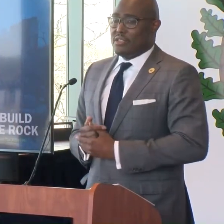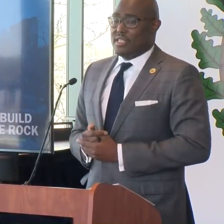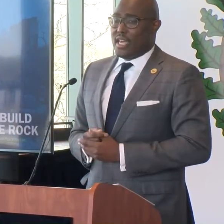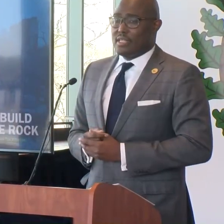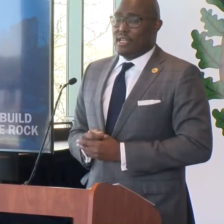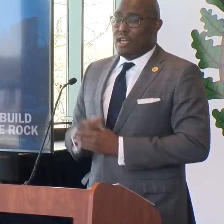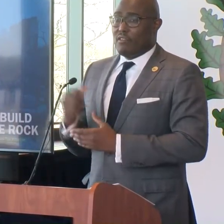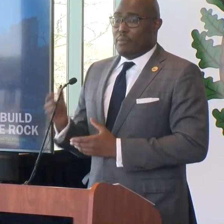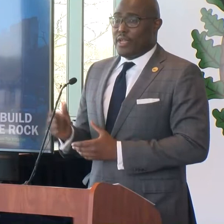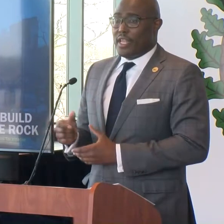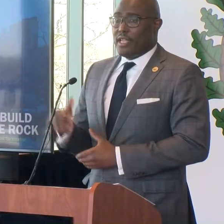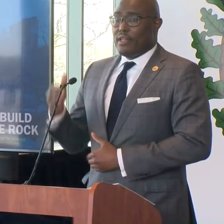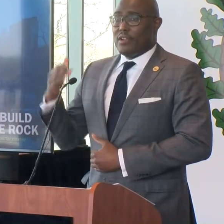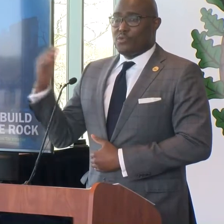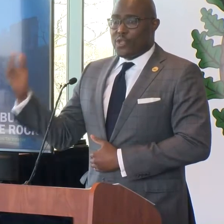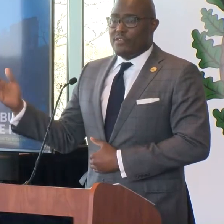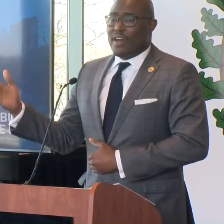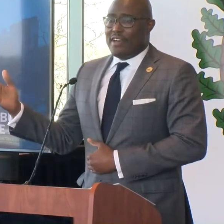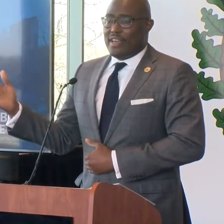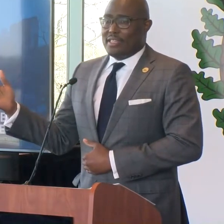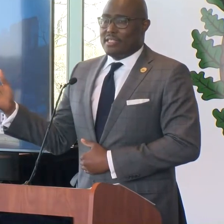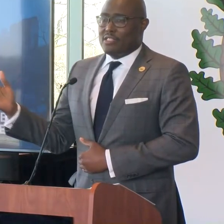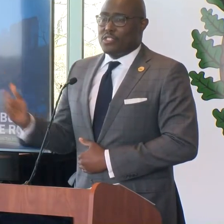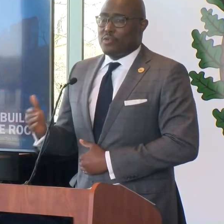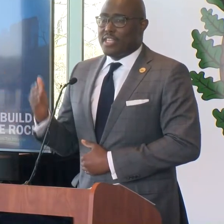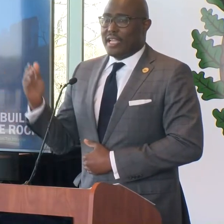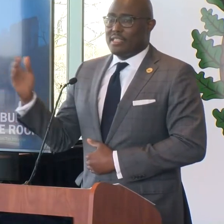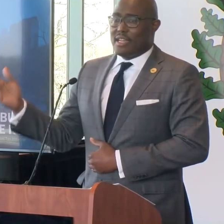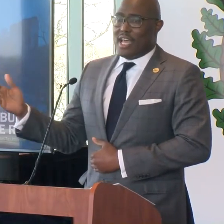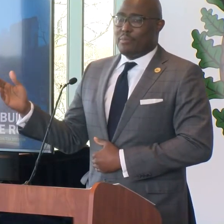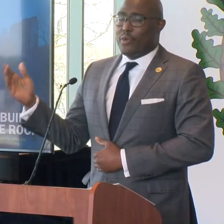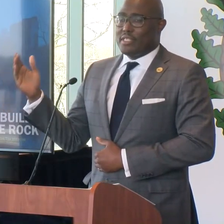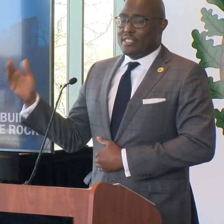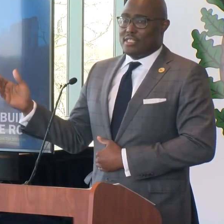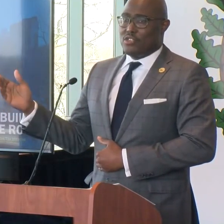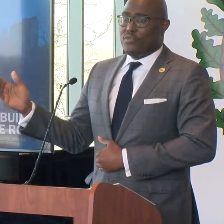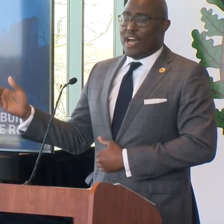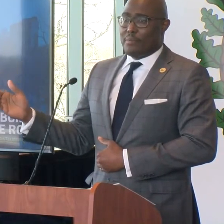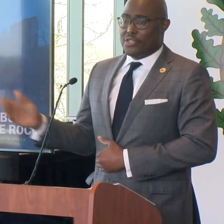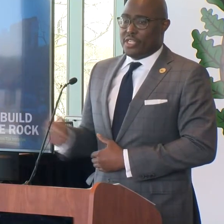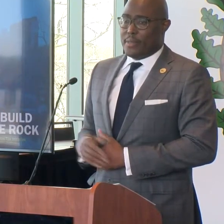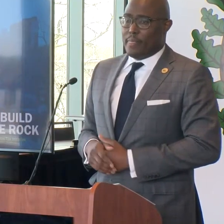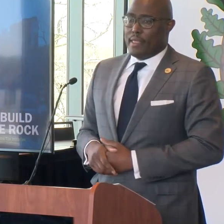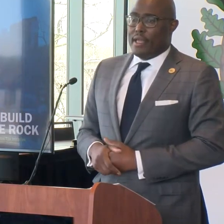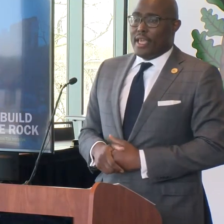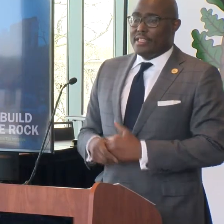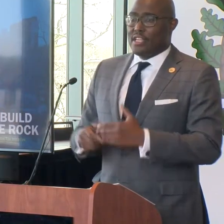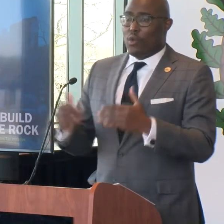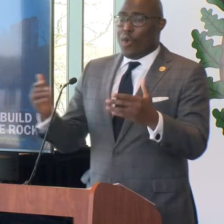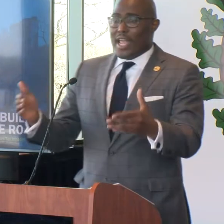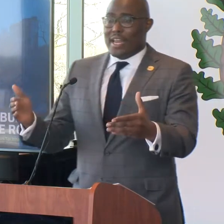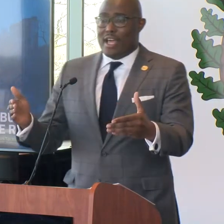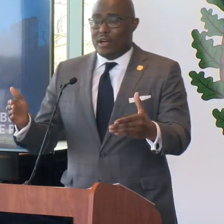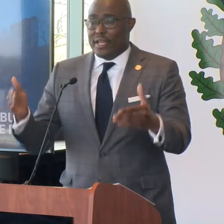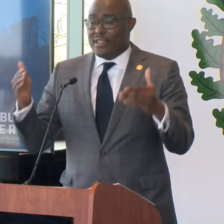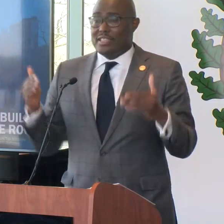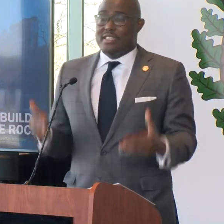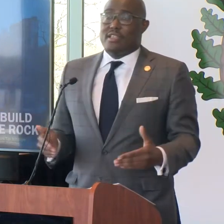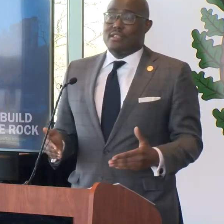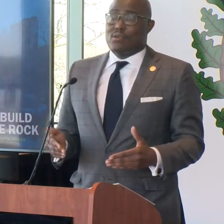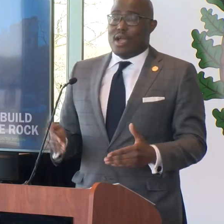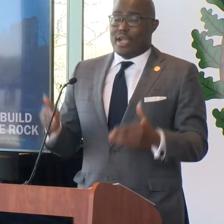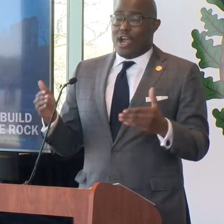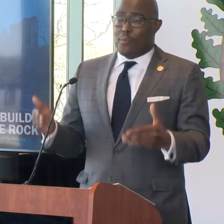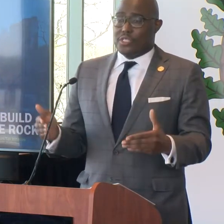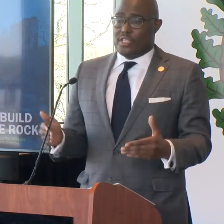the sales tax of a penny, there's really five-eighths cents, which will take it to the 9.625 percent. And so right now in